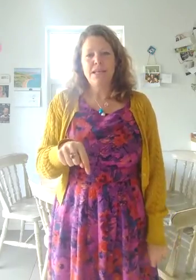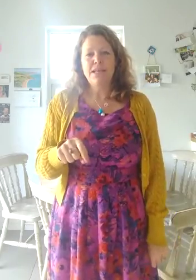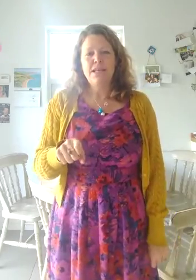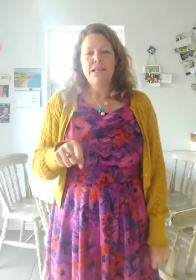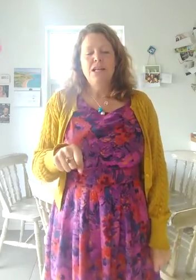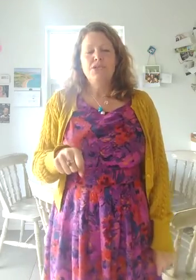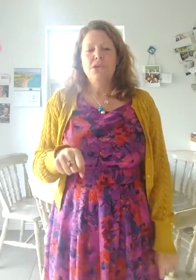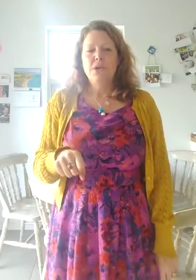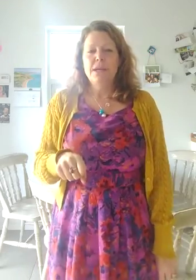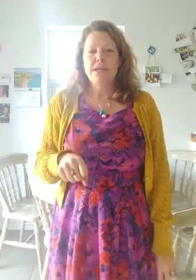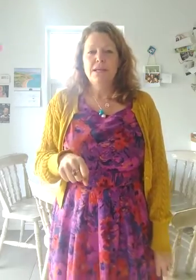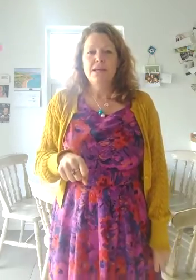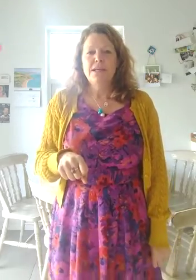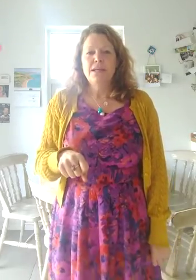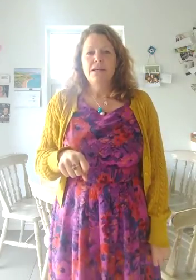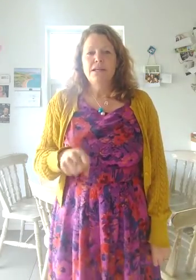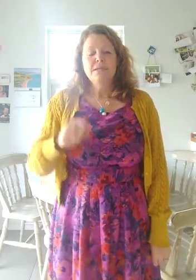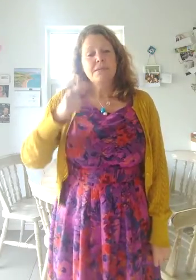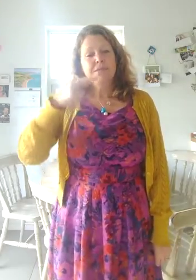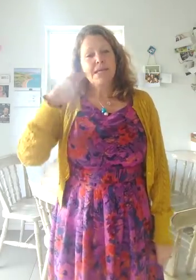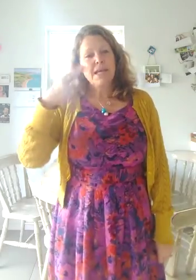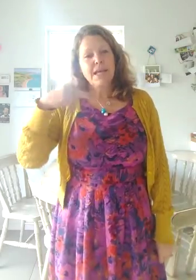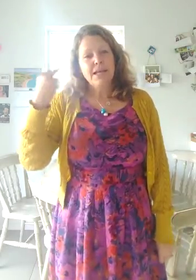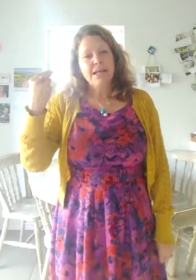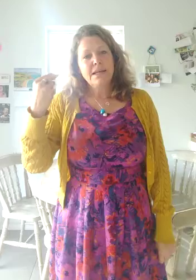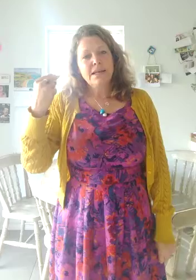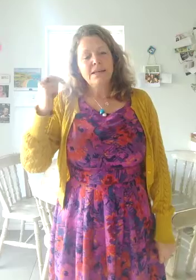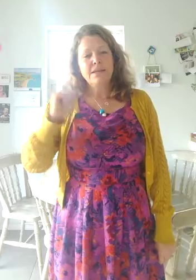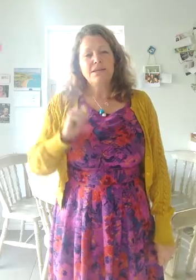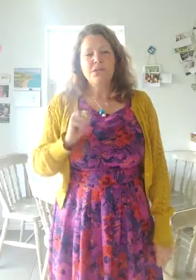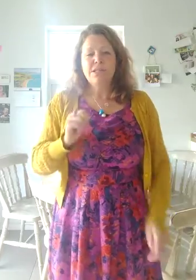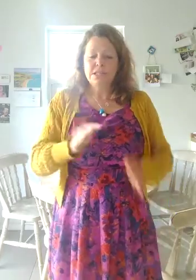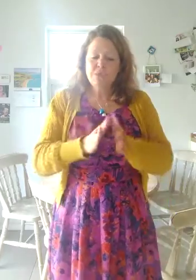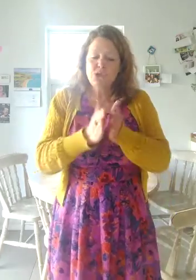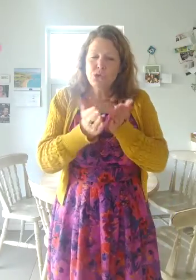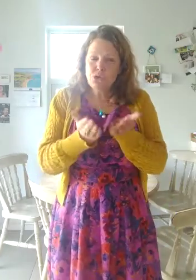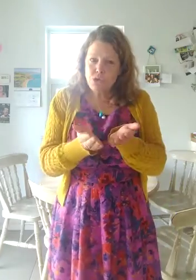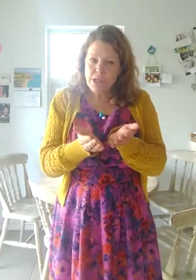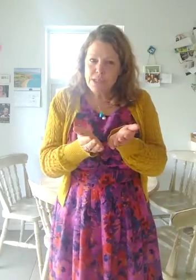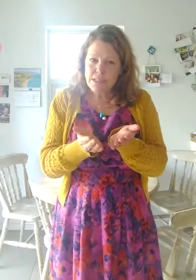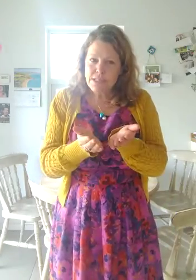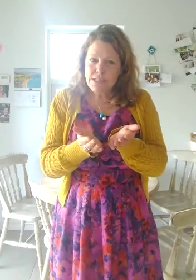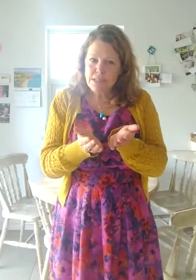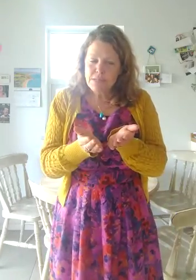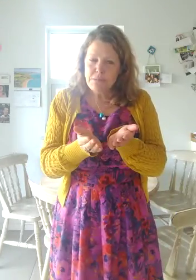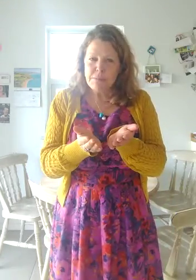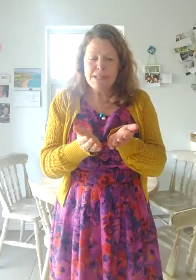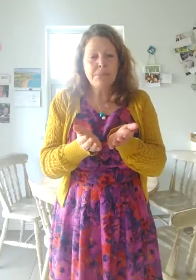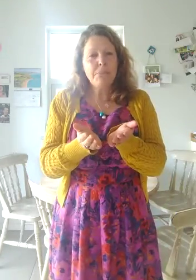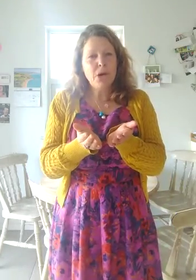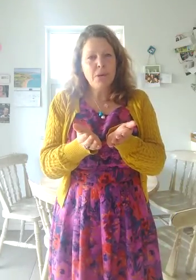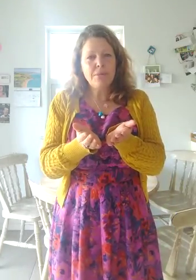doing some singing, doing some stories, maybe some poems,